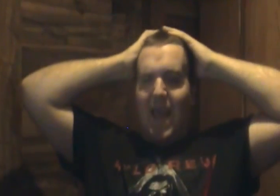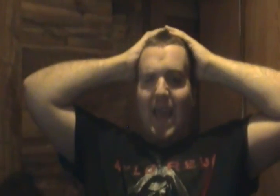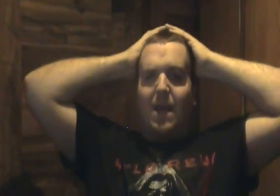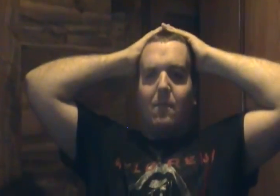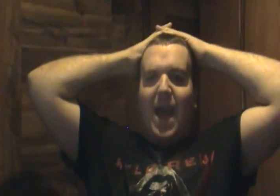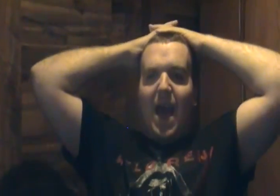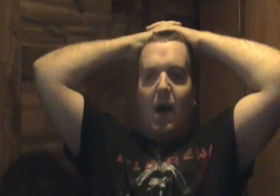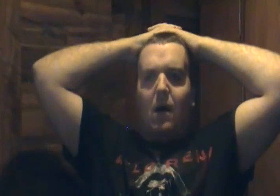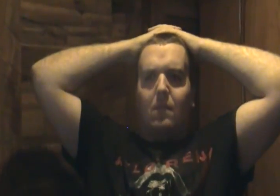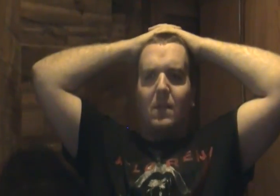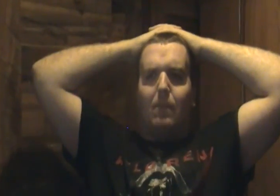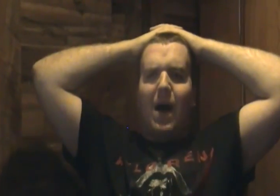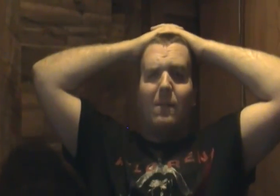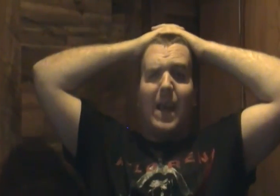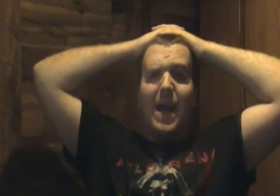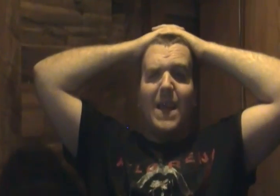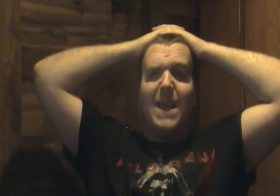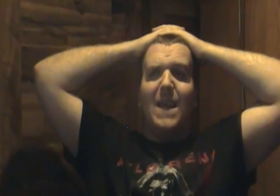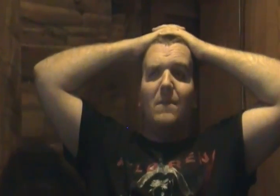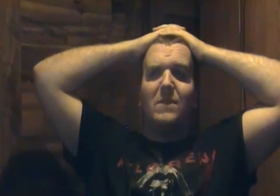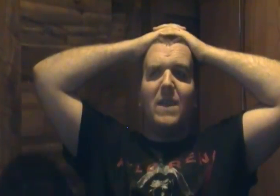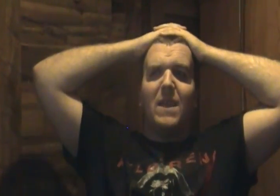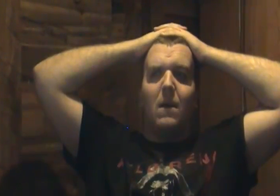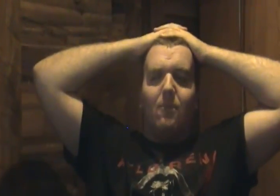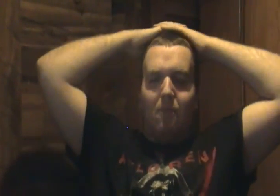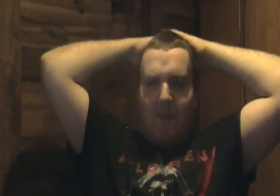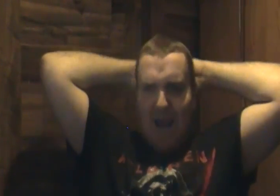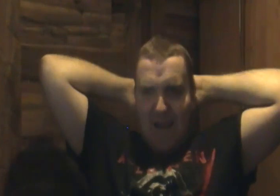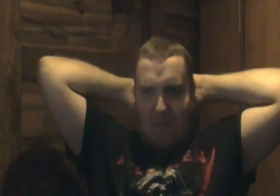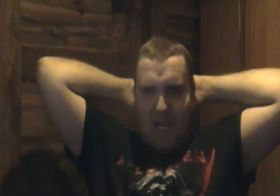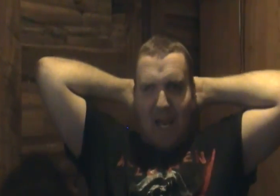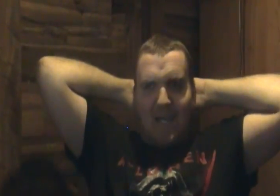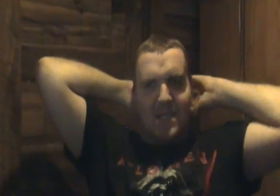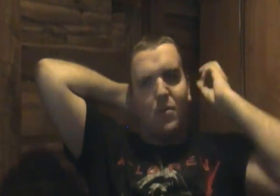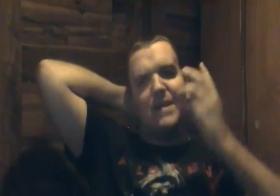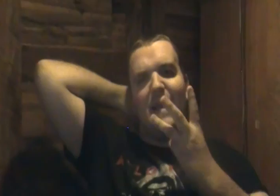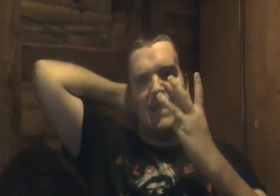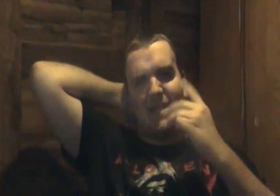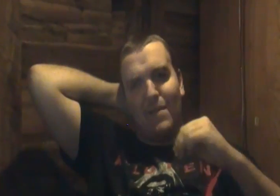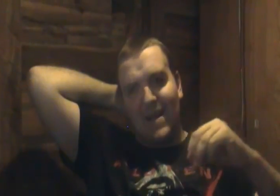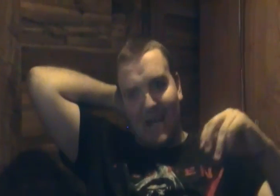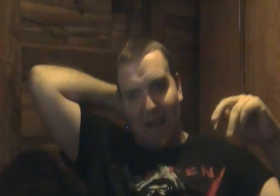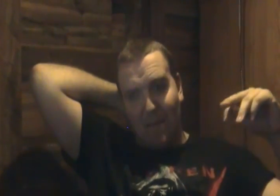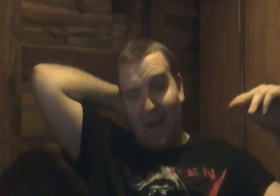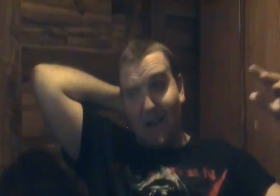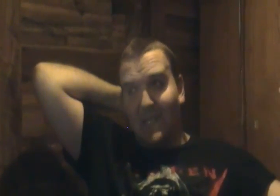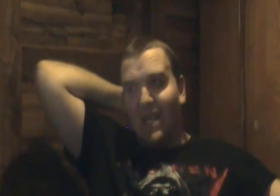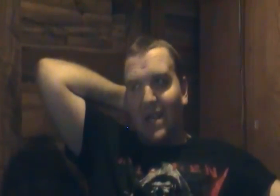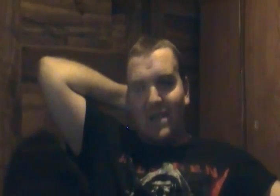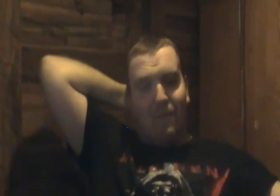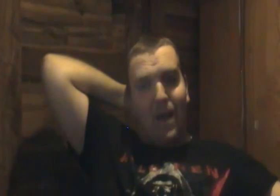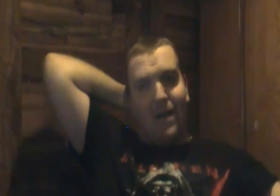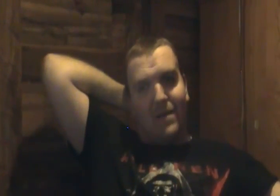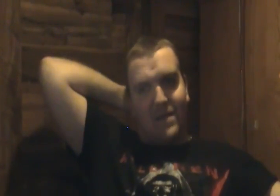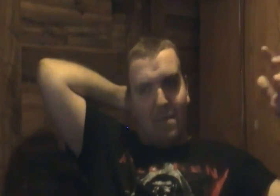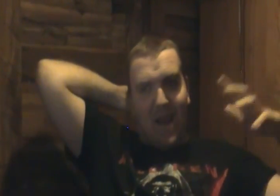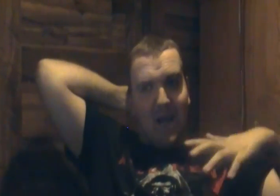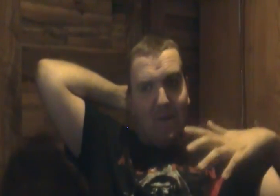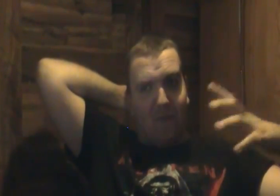and um the bomb guy he gives the um he gives the kids three tickets to space camp because something to make up